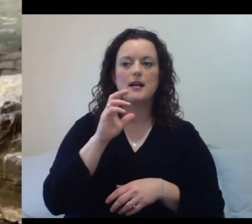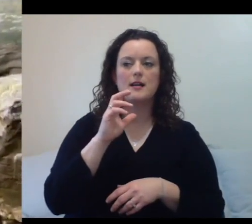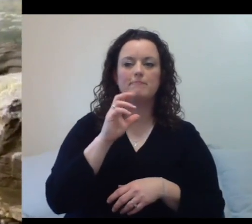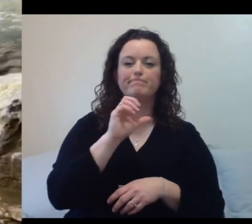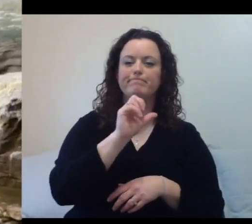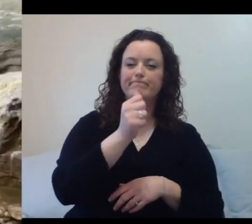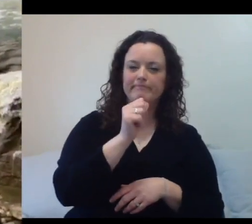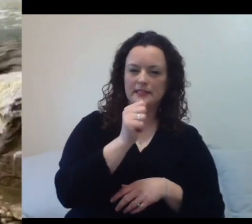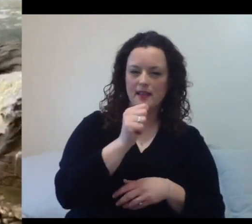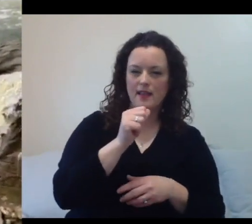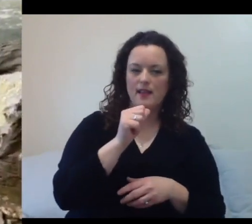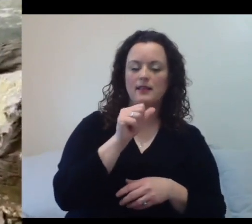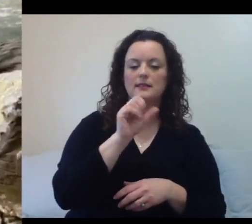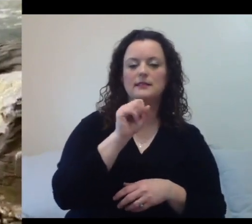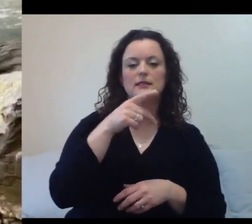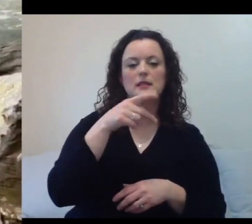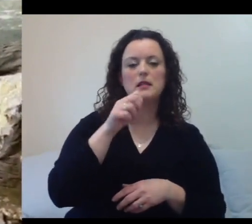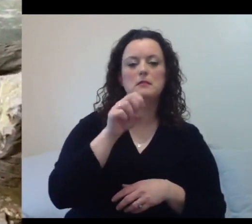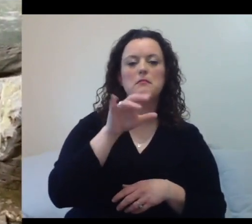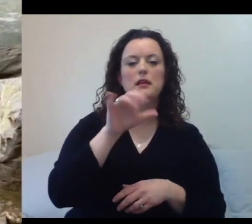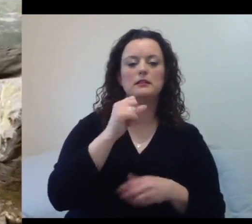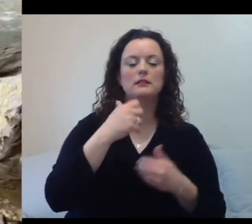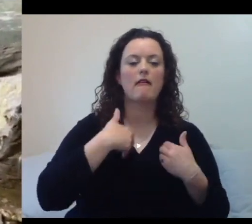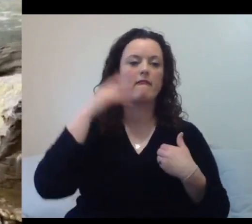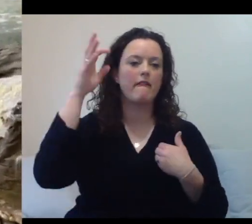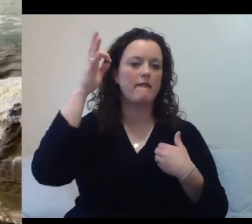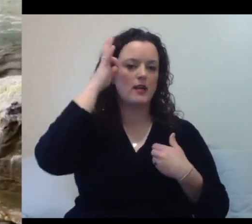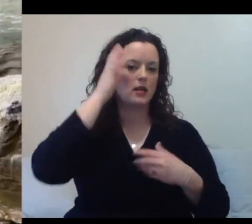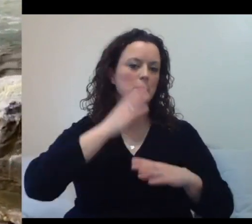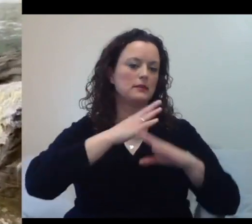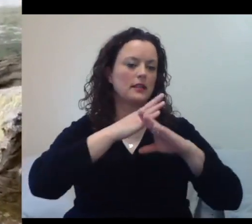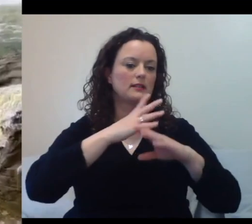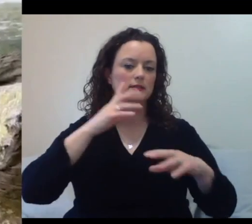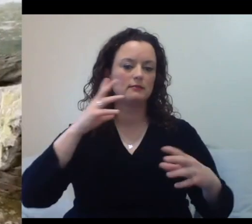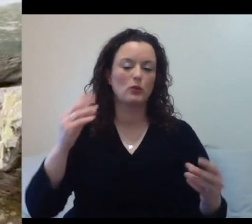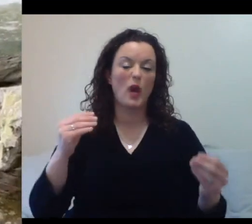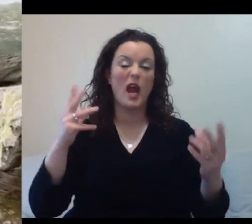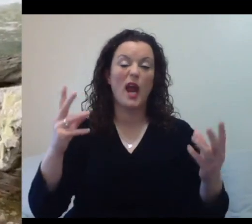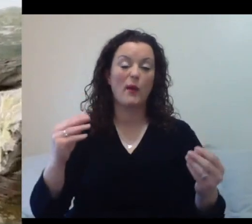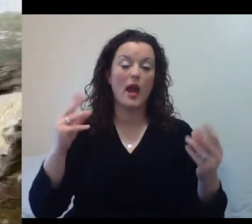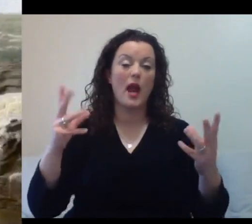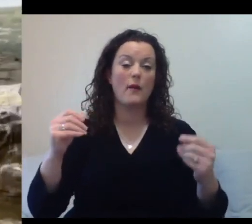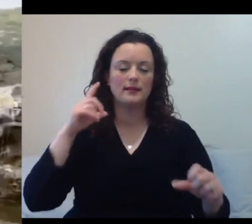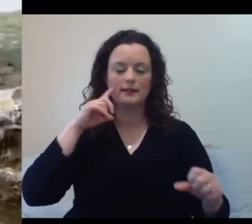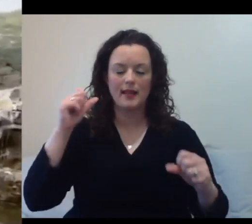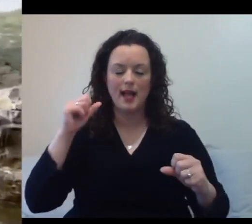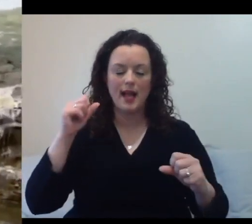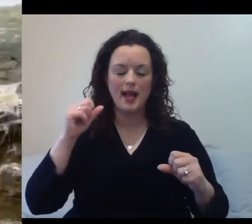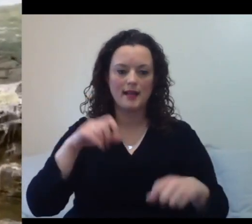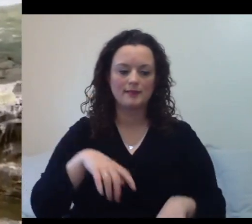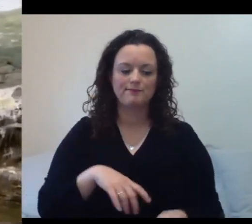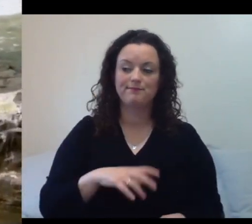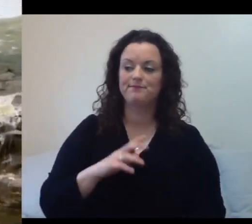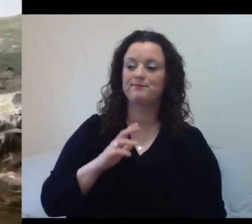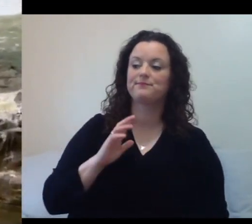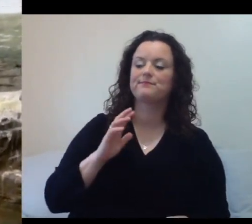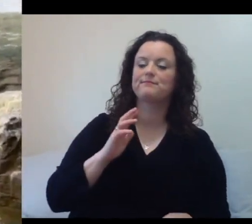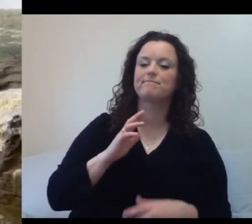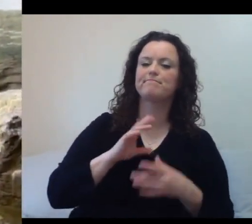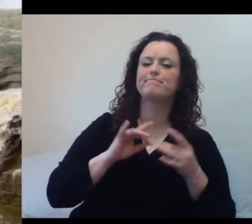It's really loud in here. I love it. I think it's great. Are penguins as loud as a truck horn? Yeah, I think so. You know, the funny thing